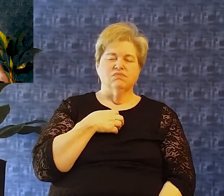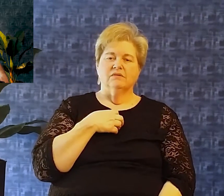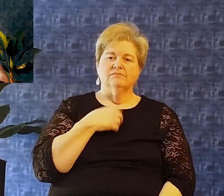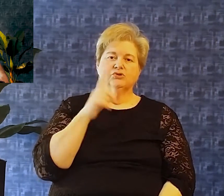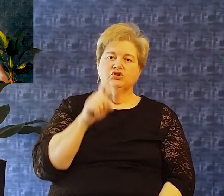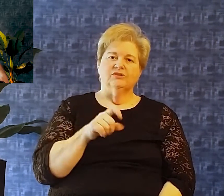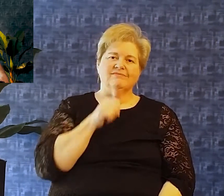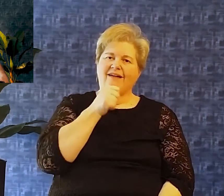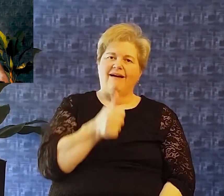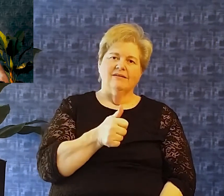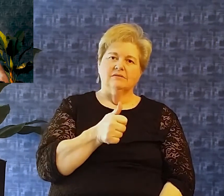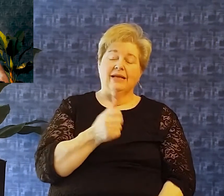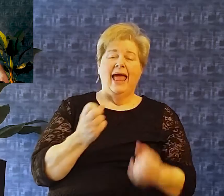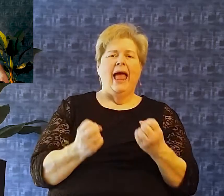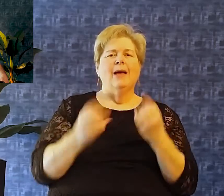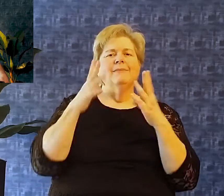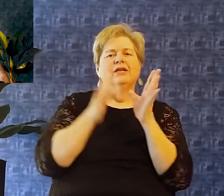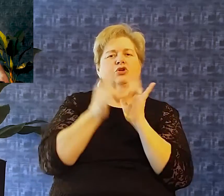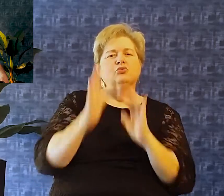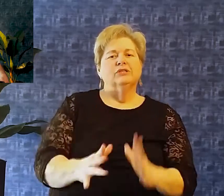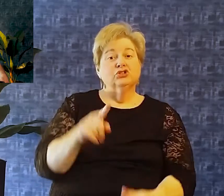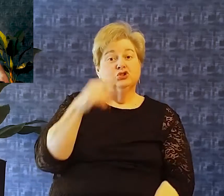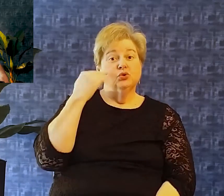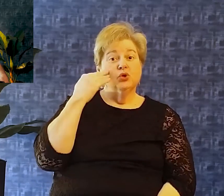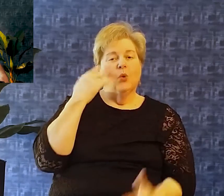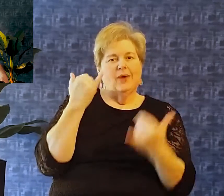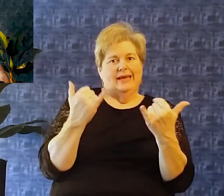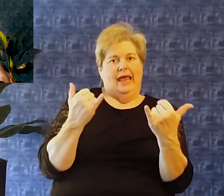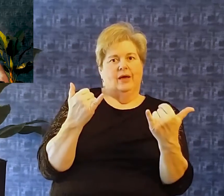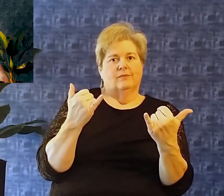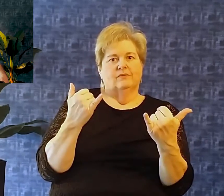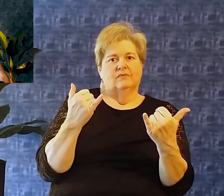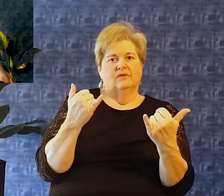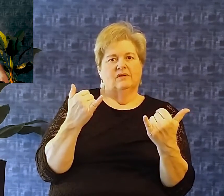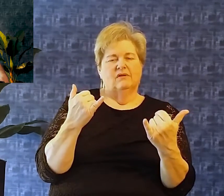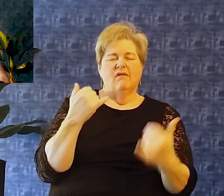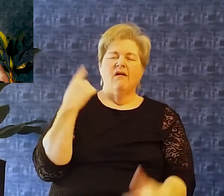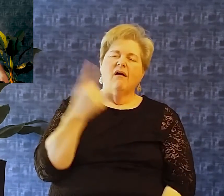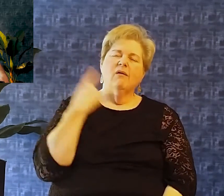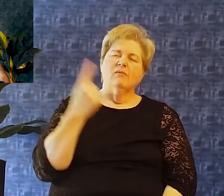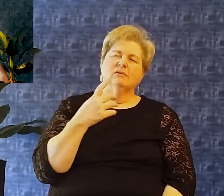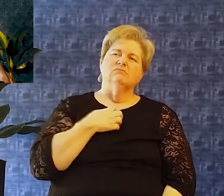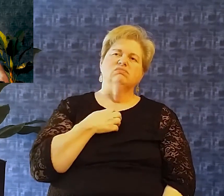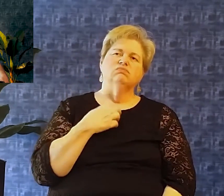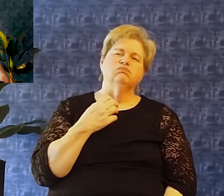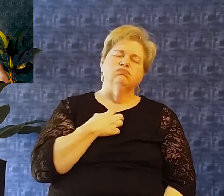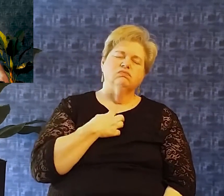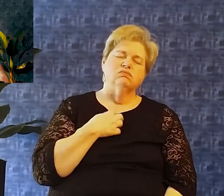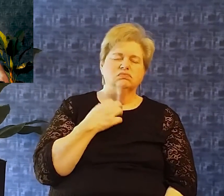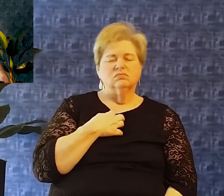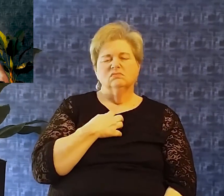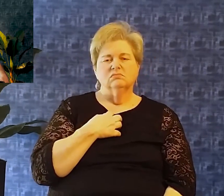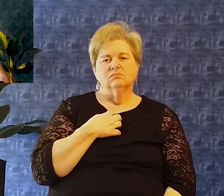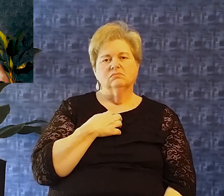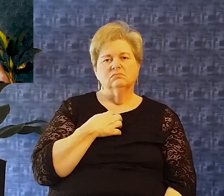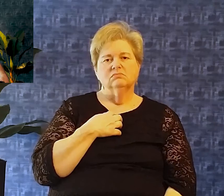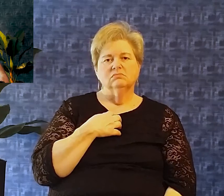complainers How many Christians do you know Even right now Are filled with whining And